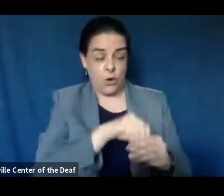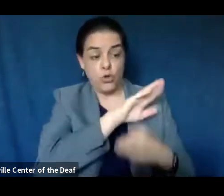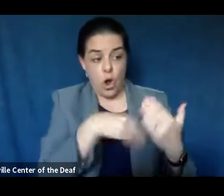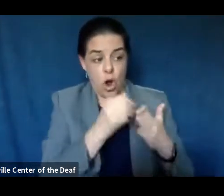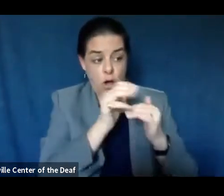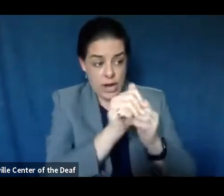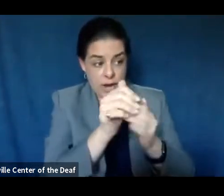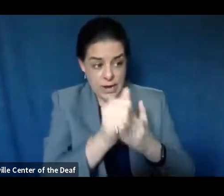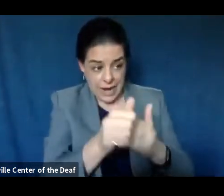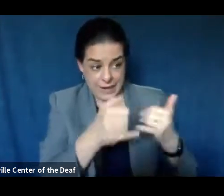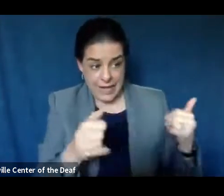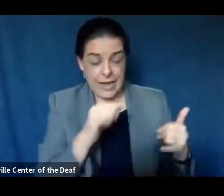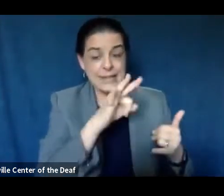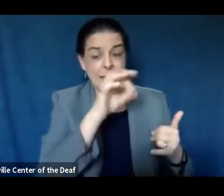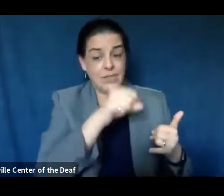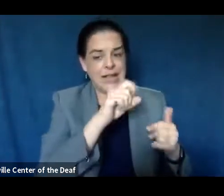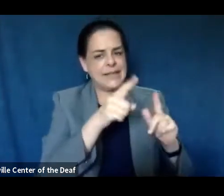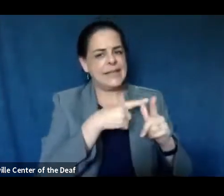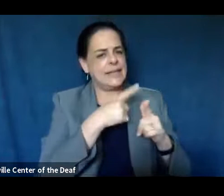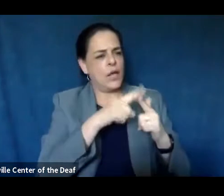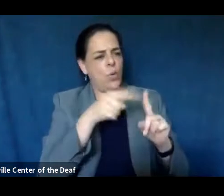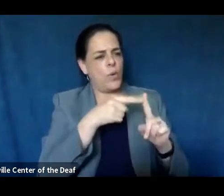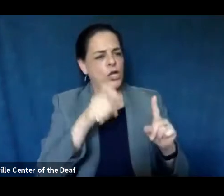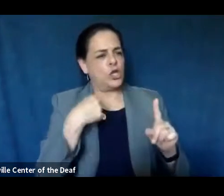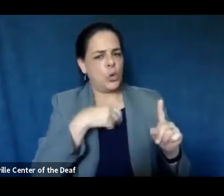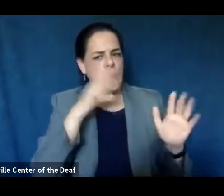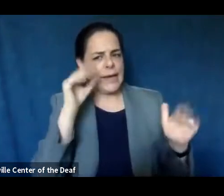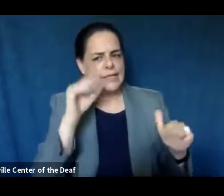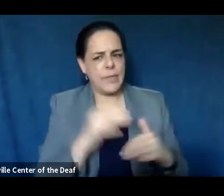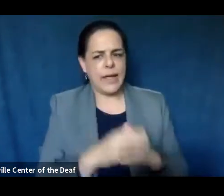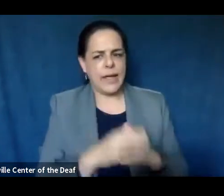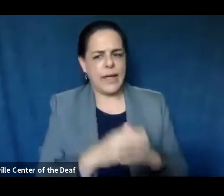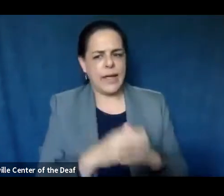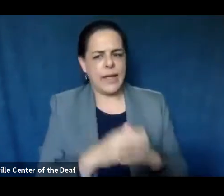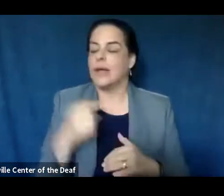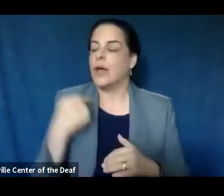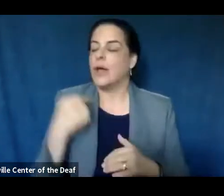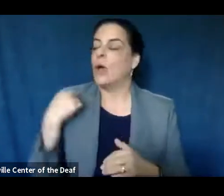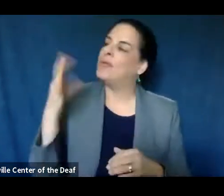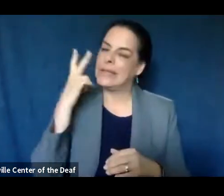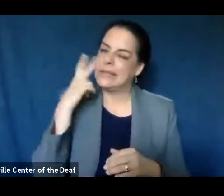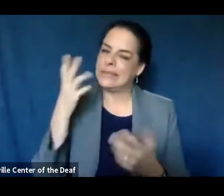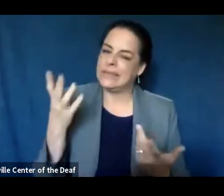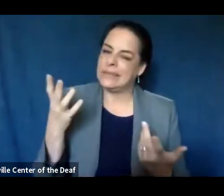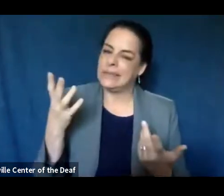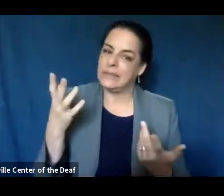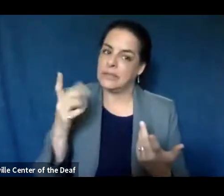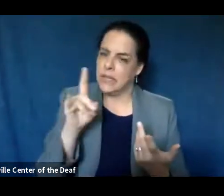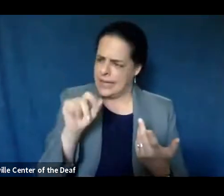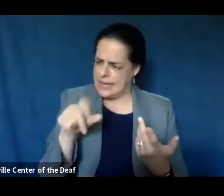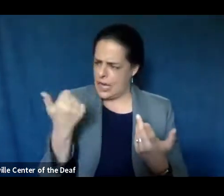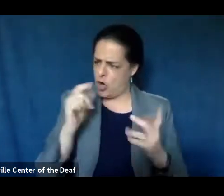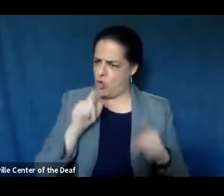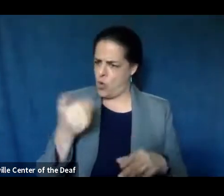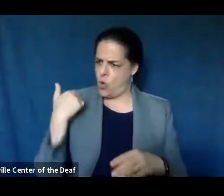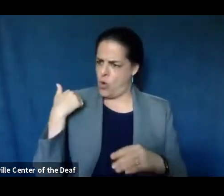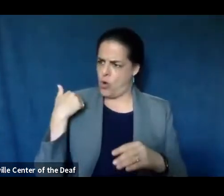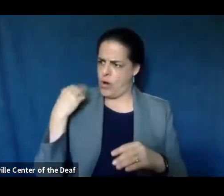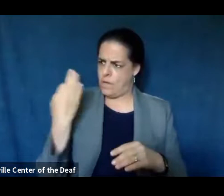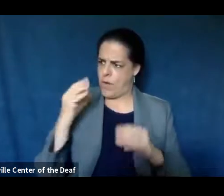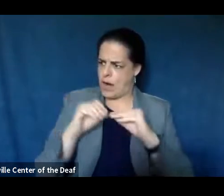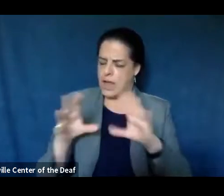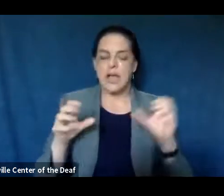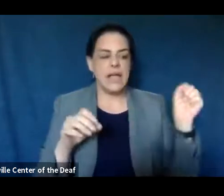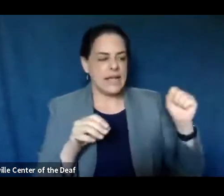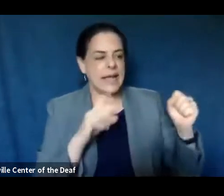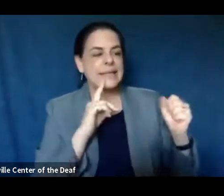If so, when should we expect it? We're going to have to see, um, there did the additional order go out Friday? Cause yes, there